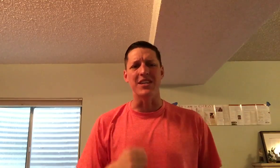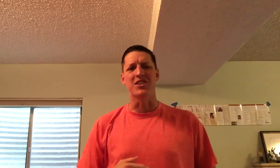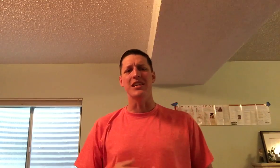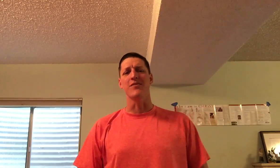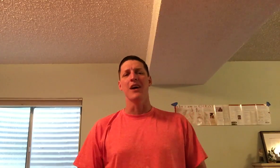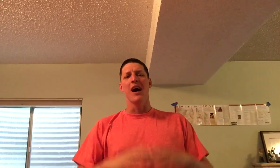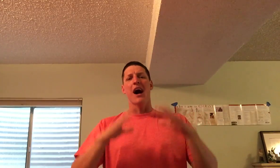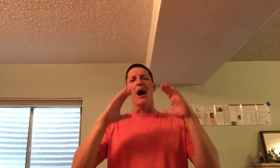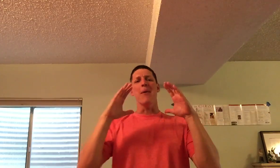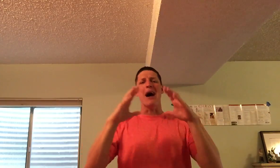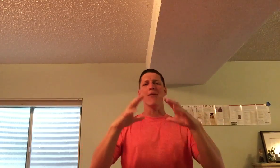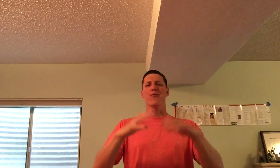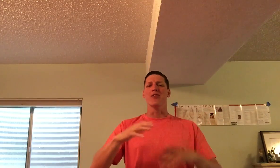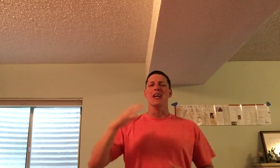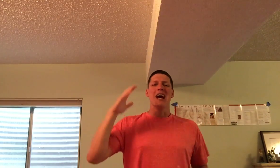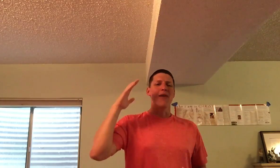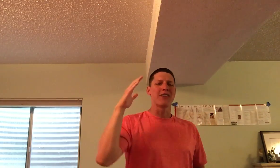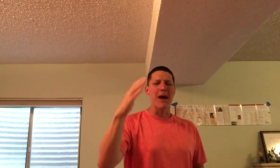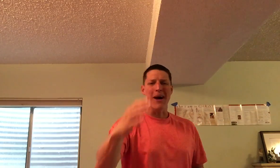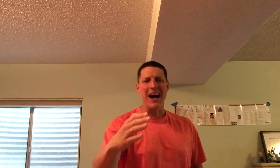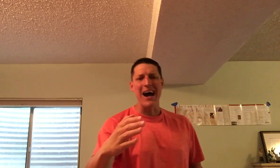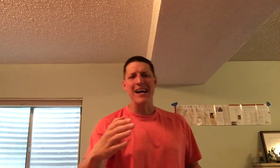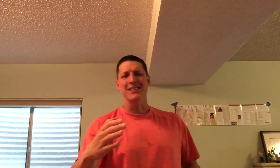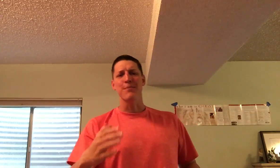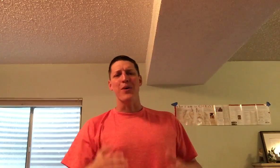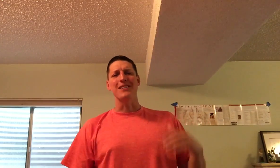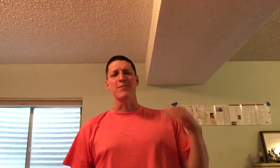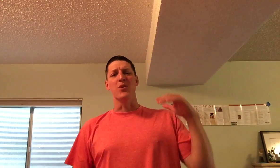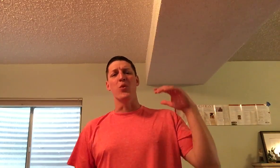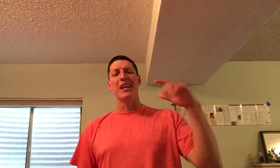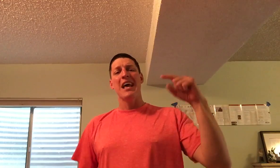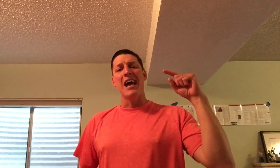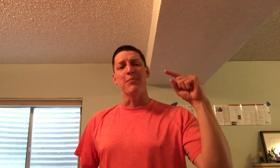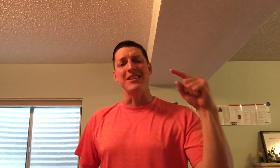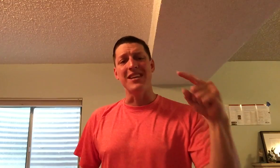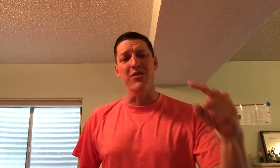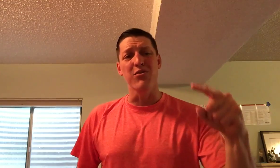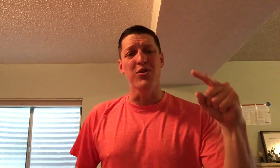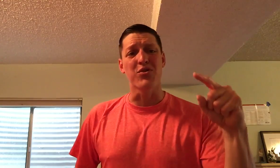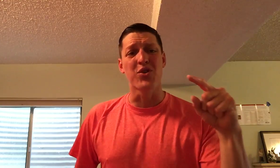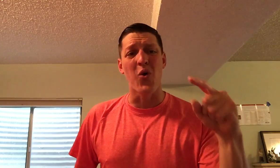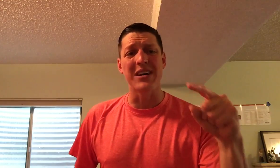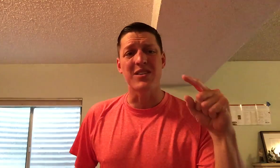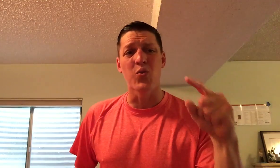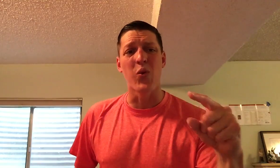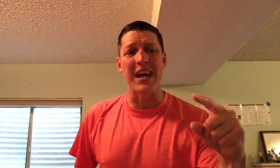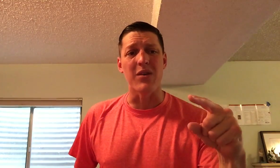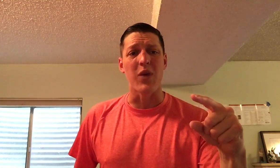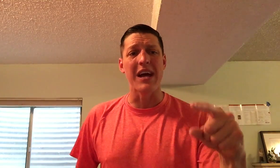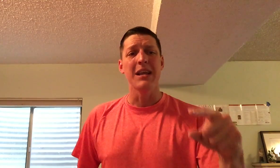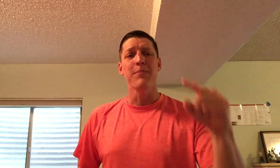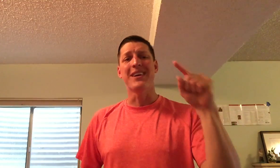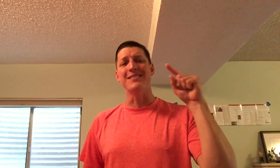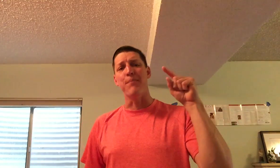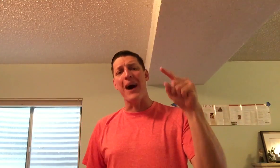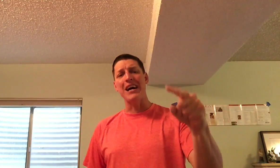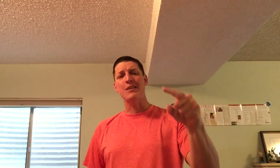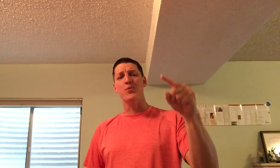to achieve. I'm out for it. I've got my eyes on the prize. I'm going to win. And I'm going to tell you, you're going to win, right? Because impossible